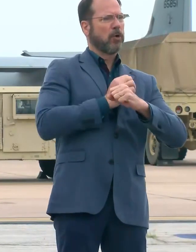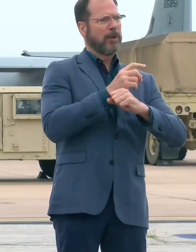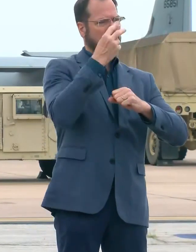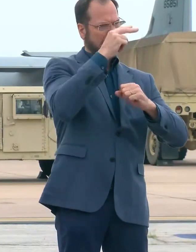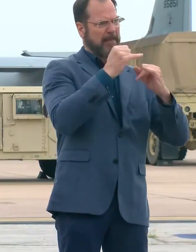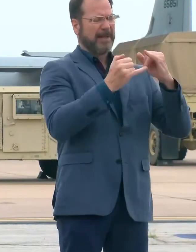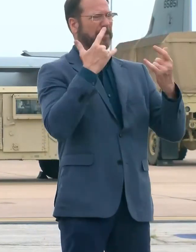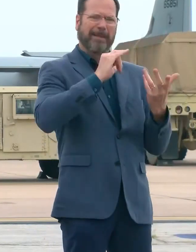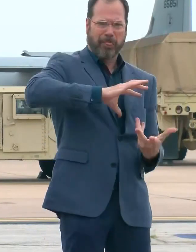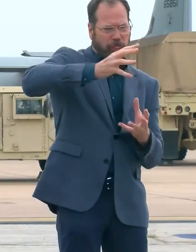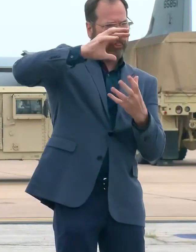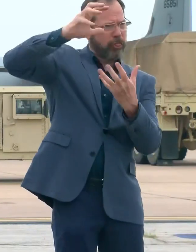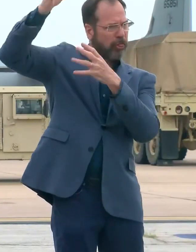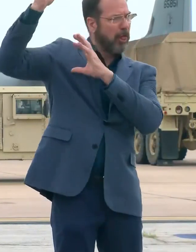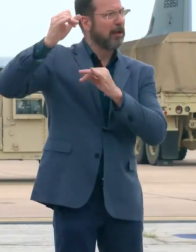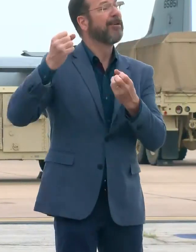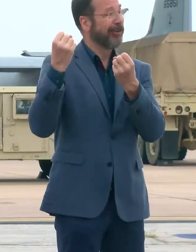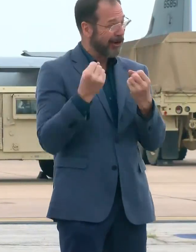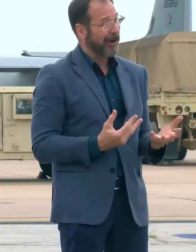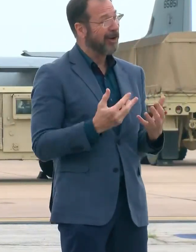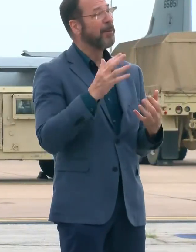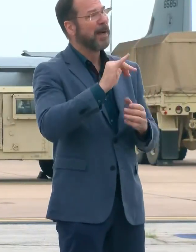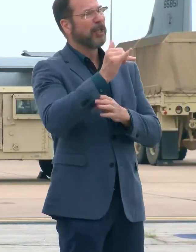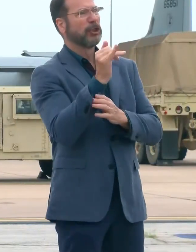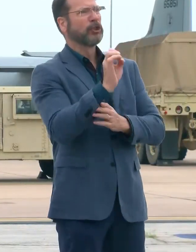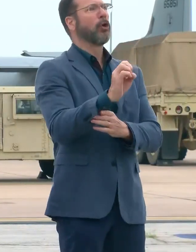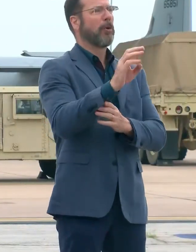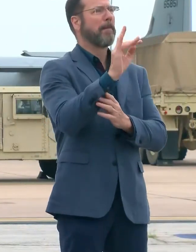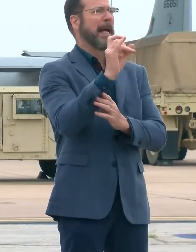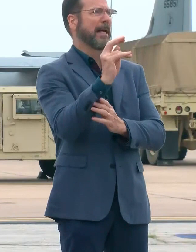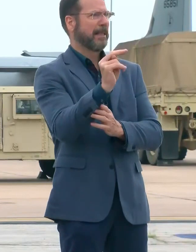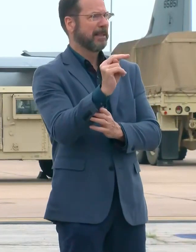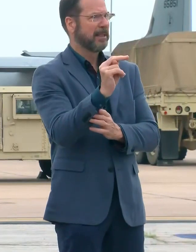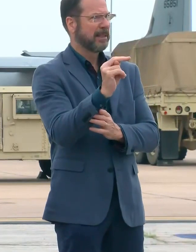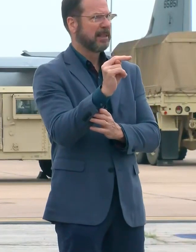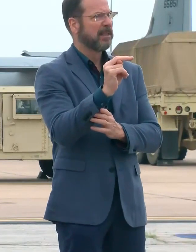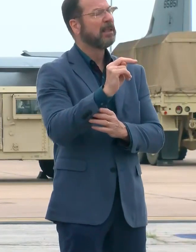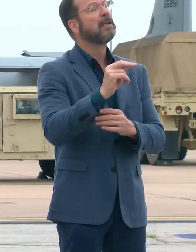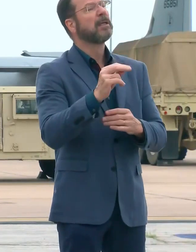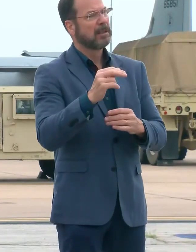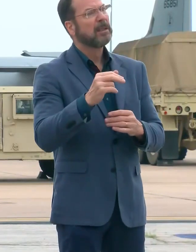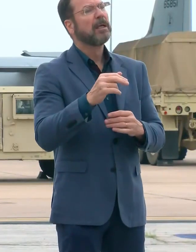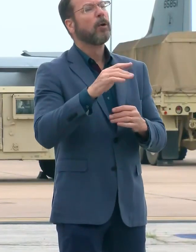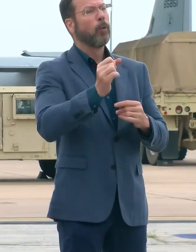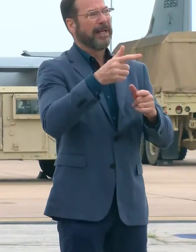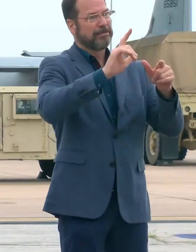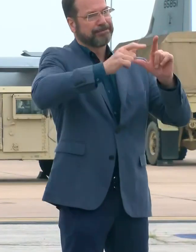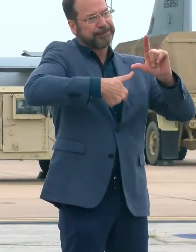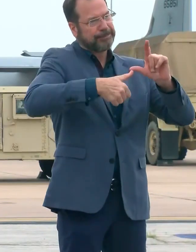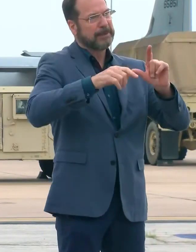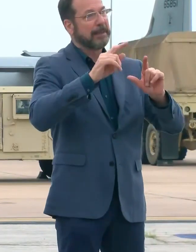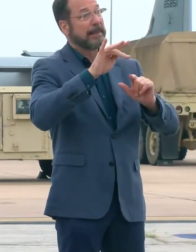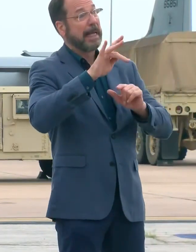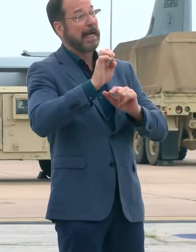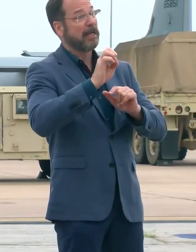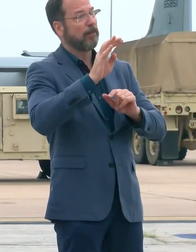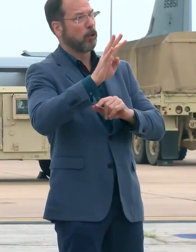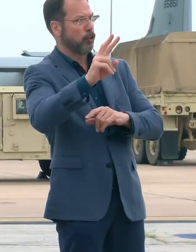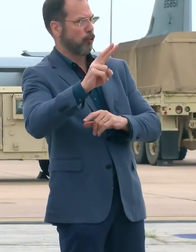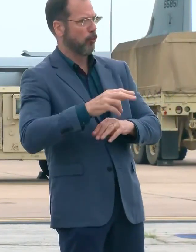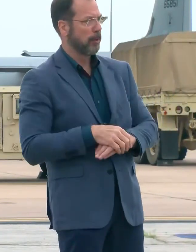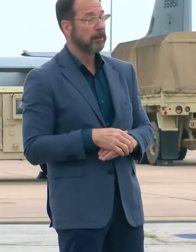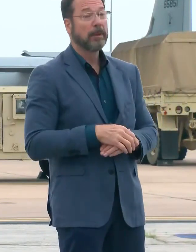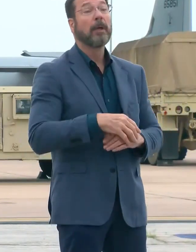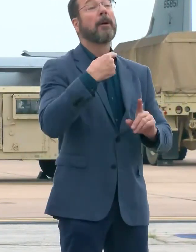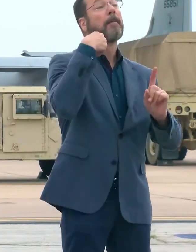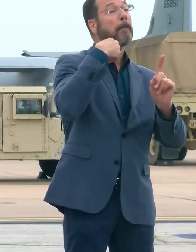the chaos caused by Joe Biden eliminating Title 42. In addition to this